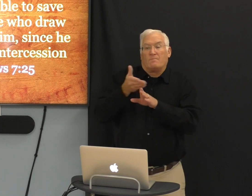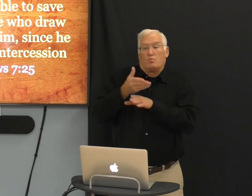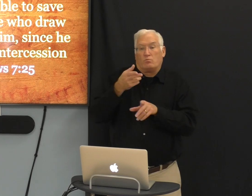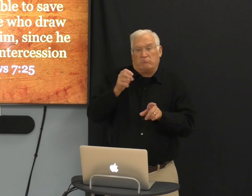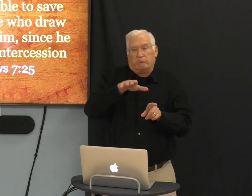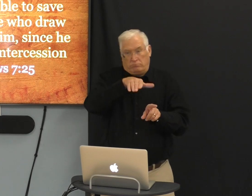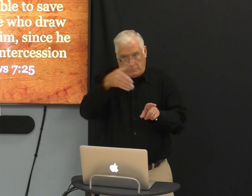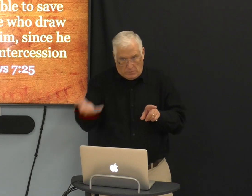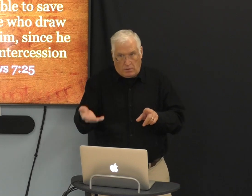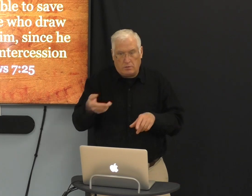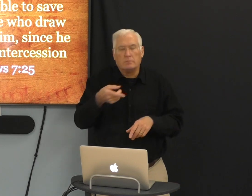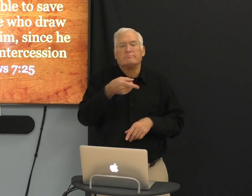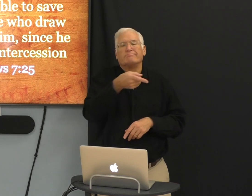And before he died,